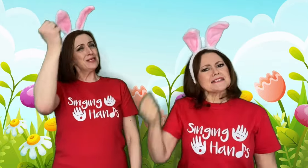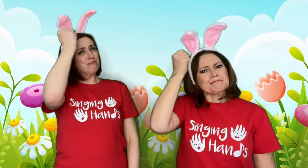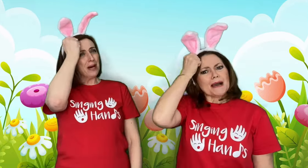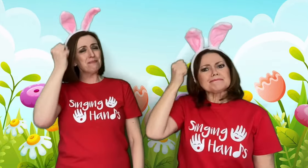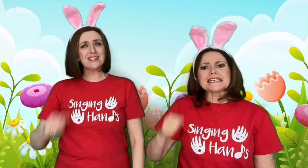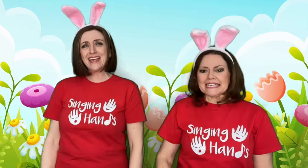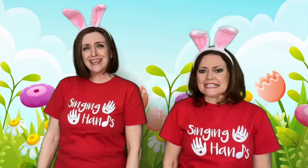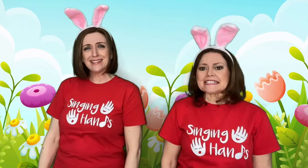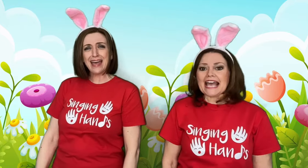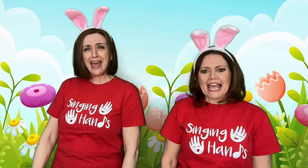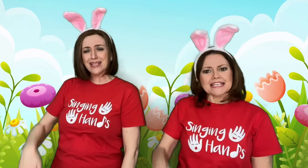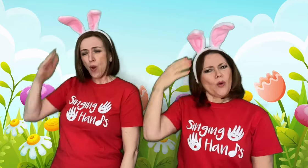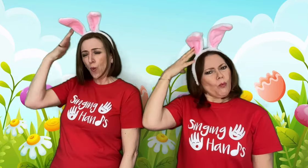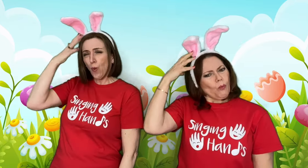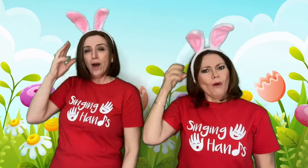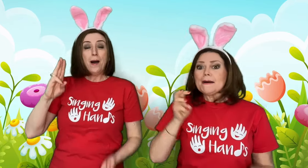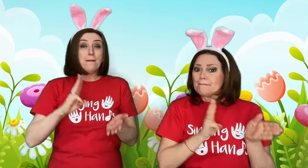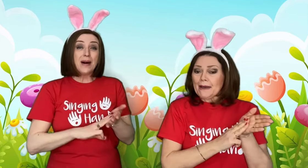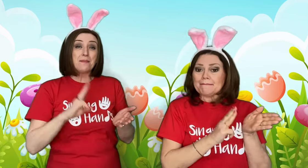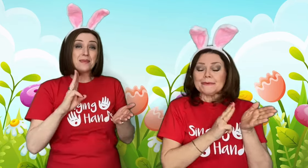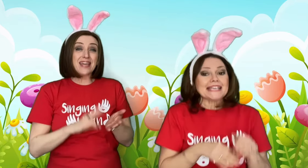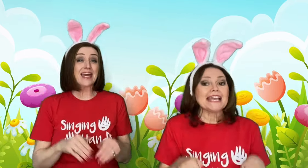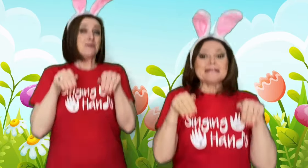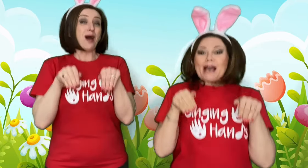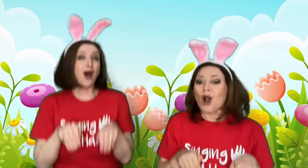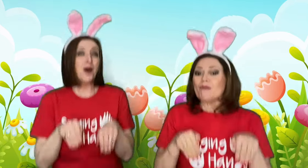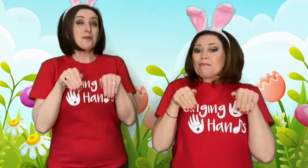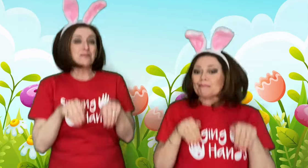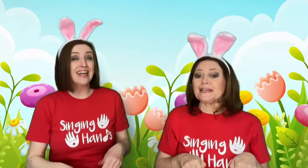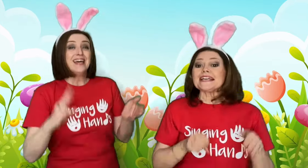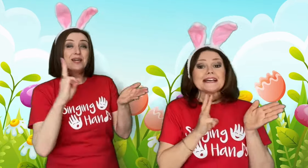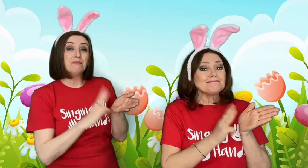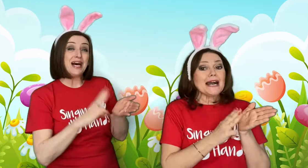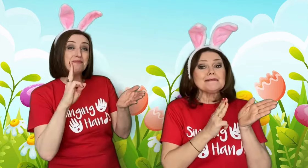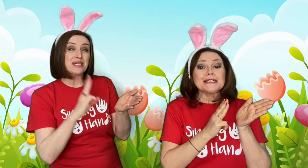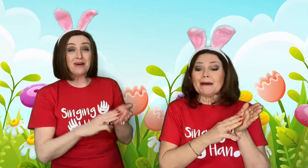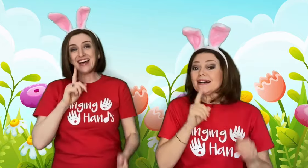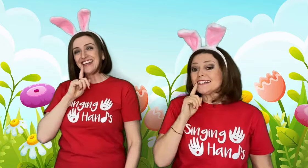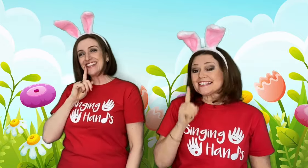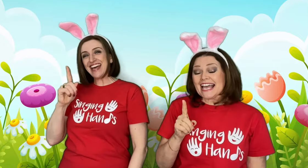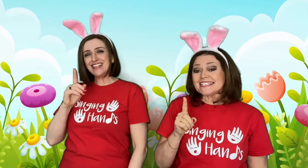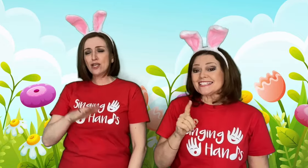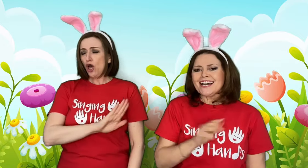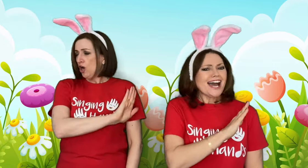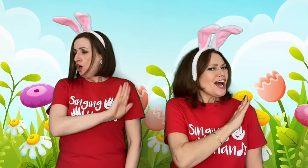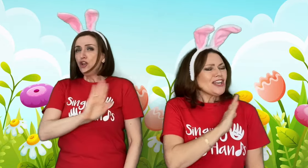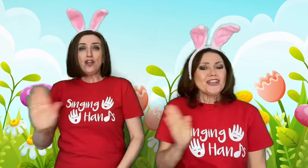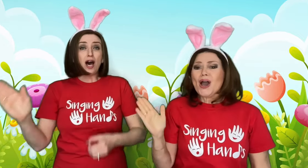bumped his head. Mummy came a-hopping and Mummy Bunny said, No